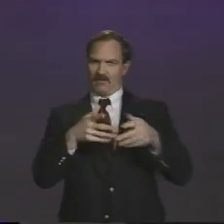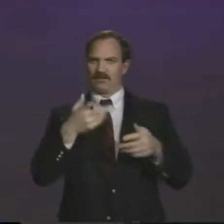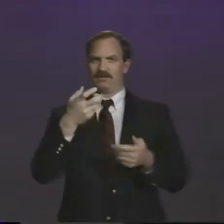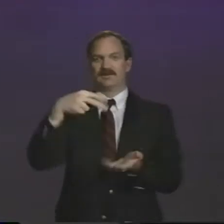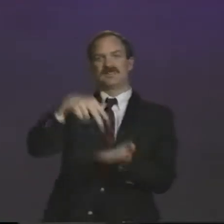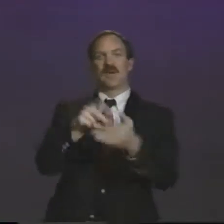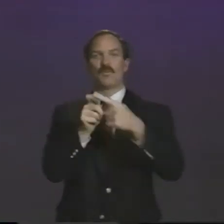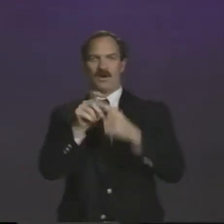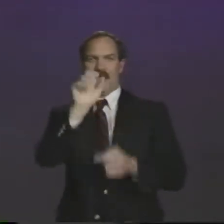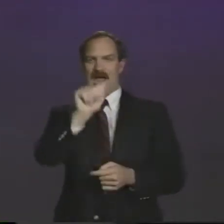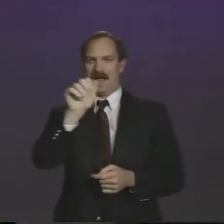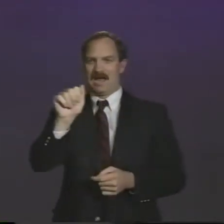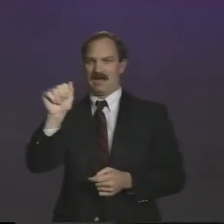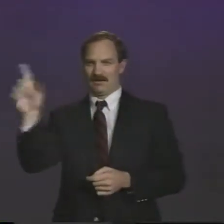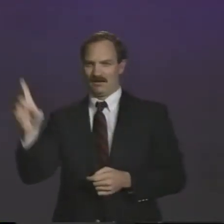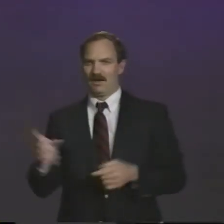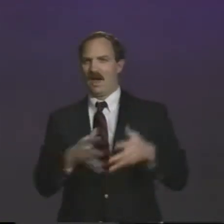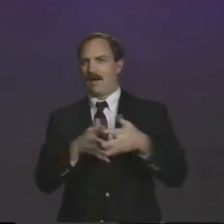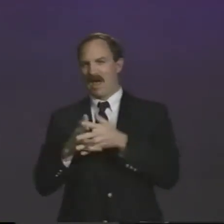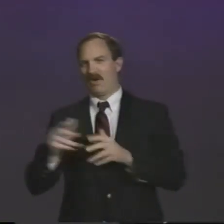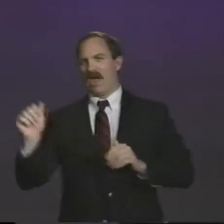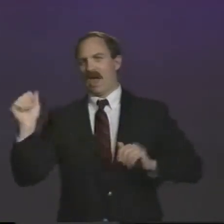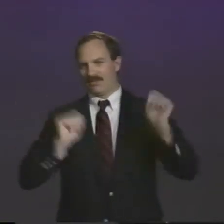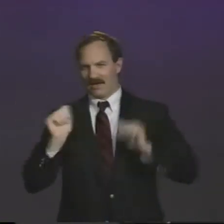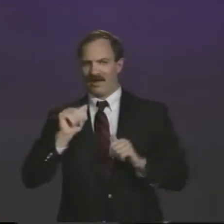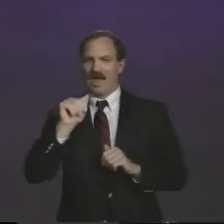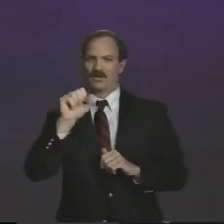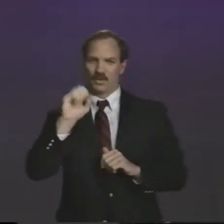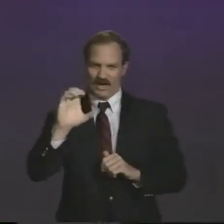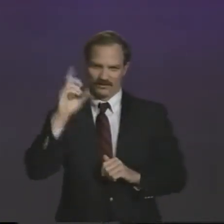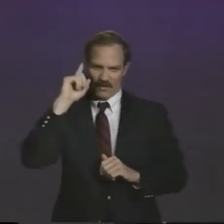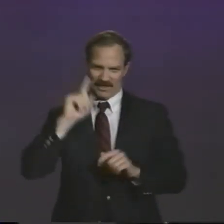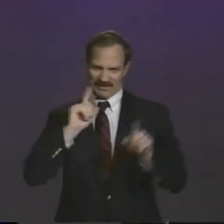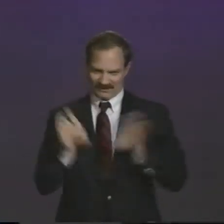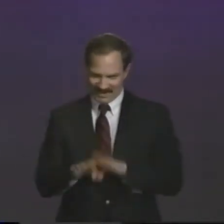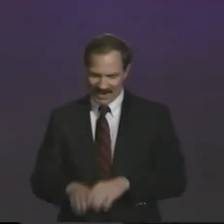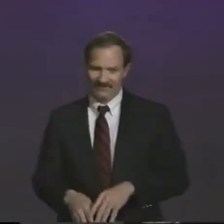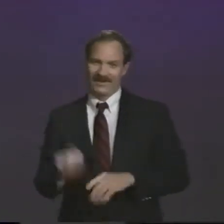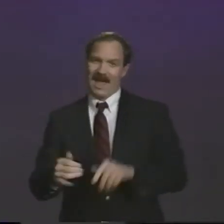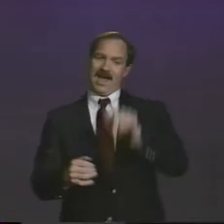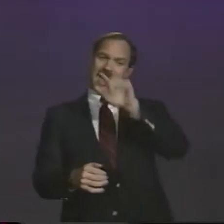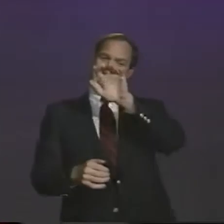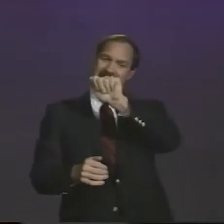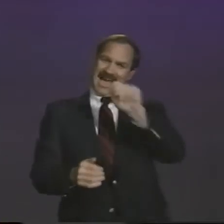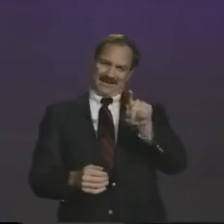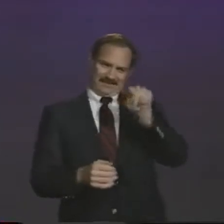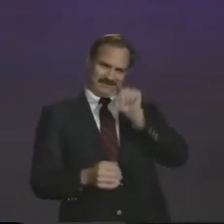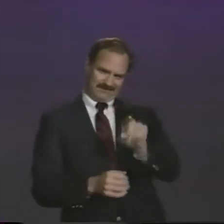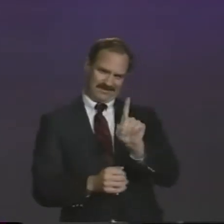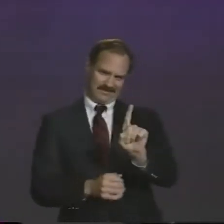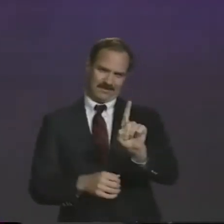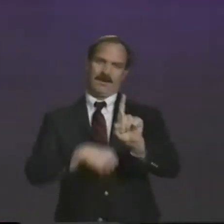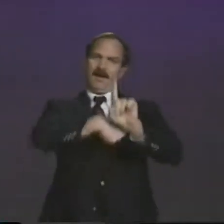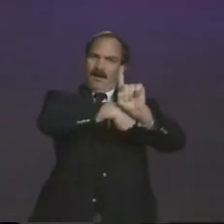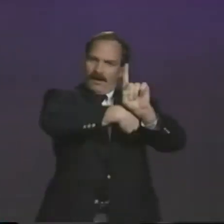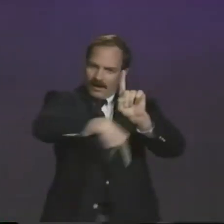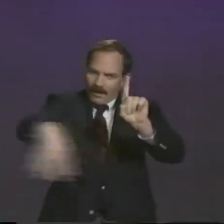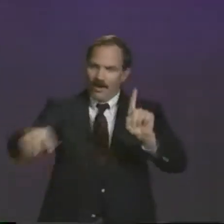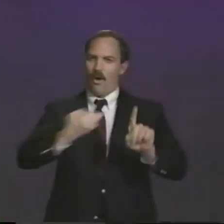speaking of one country, clearly the United States. Let me explain one term I will be using, the American Athletic Association for the Deaf. The American